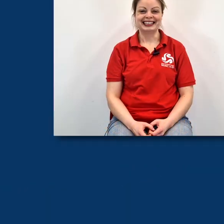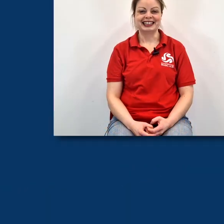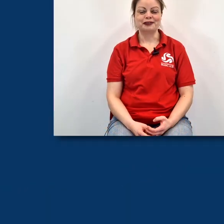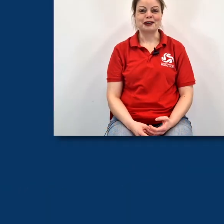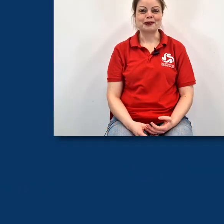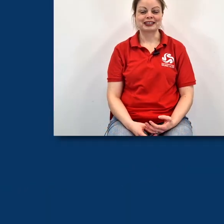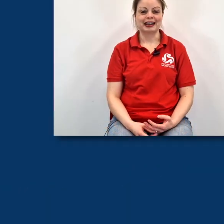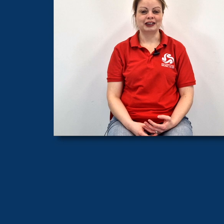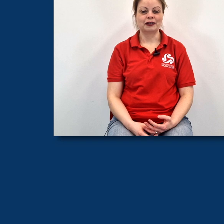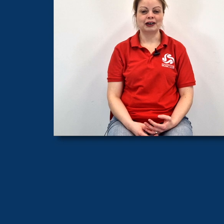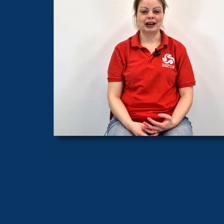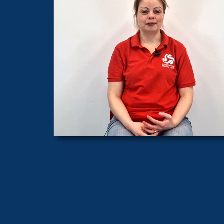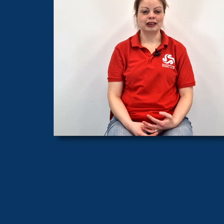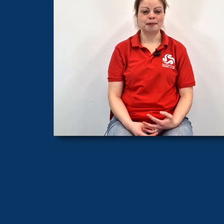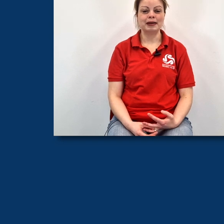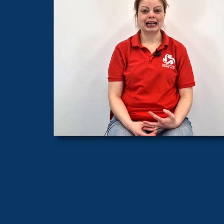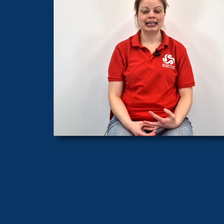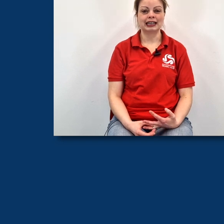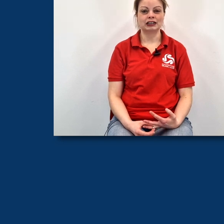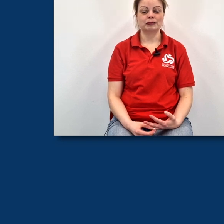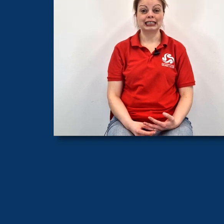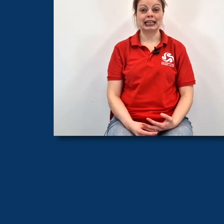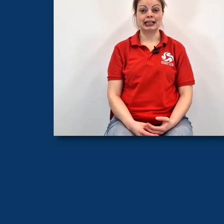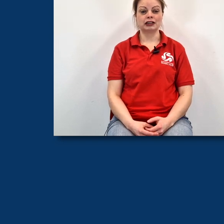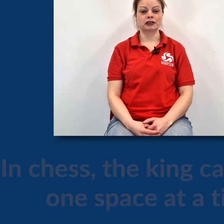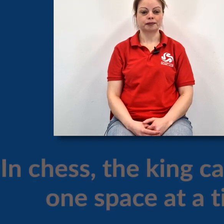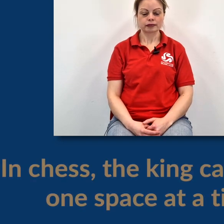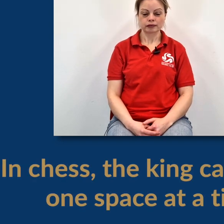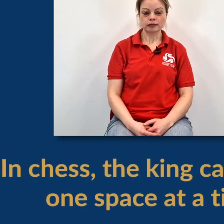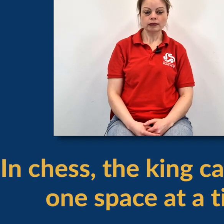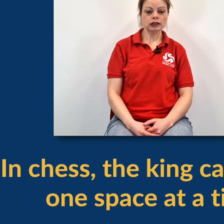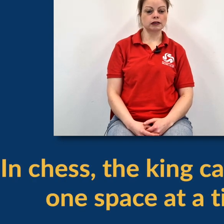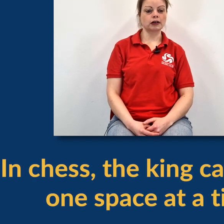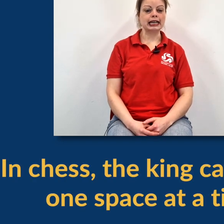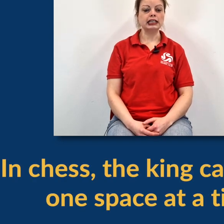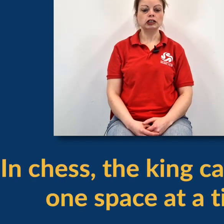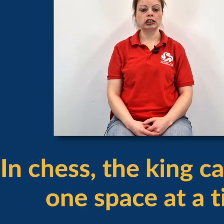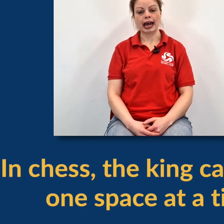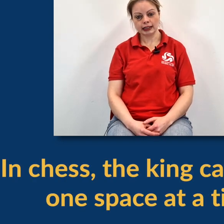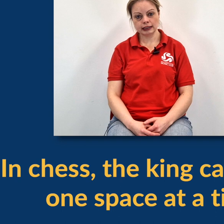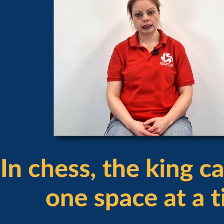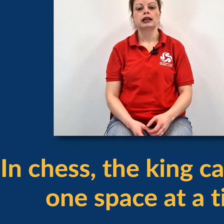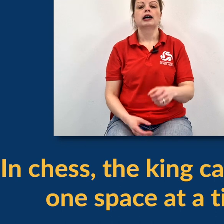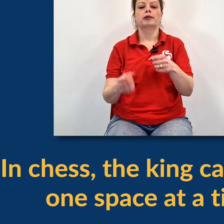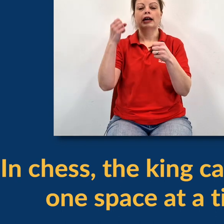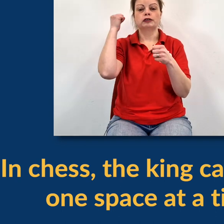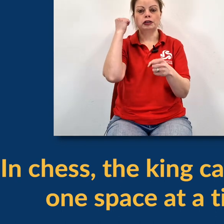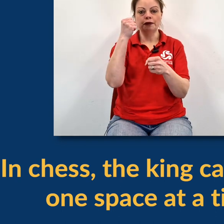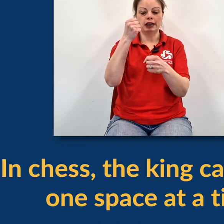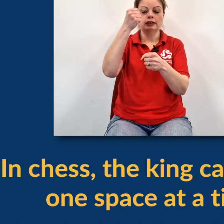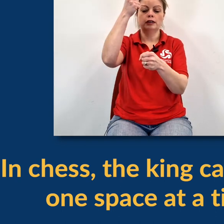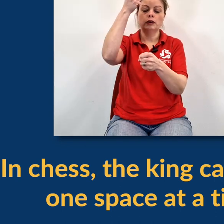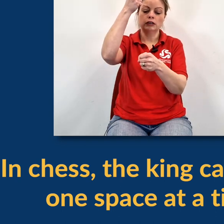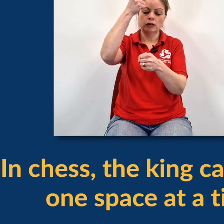Okay, let's learn a few more signs for the middle eight section, which is near the end of the song. So we've got in chess and we're going to have